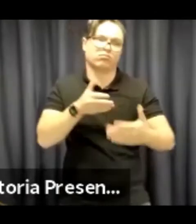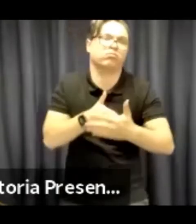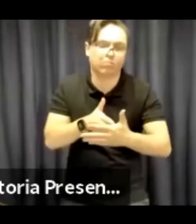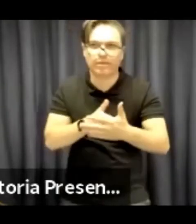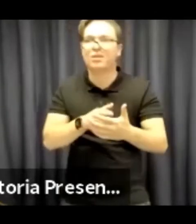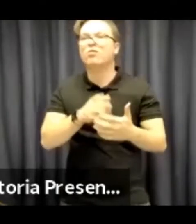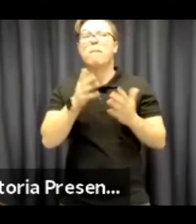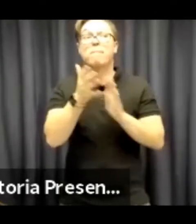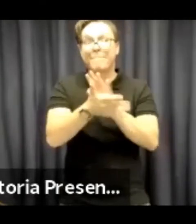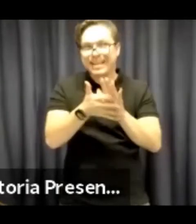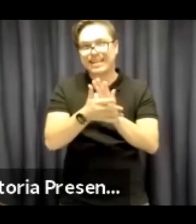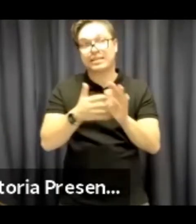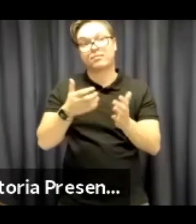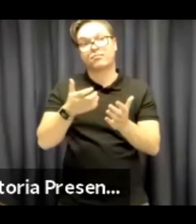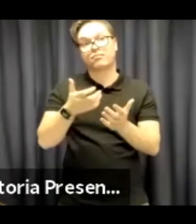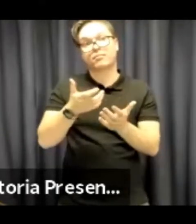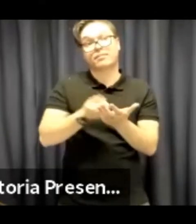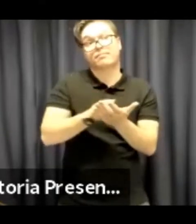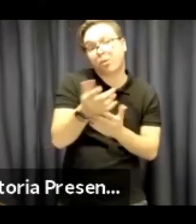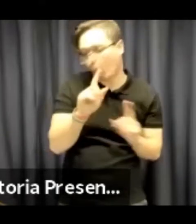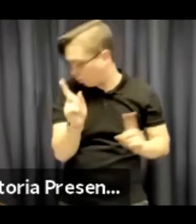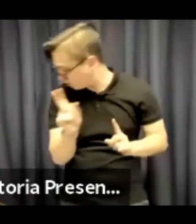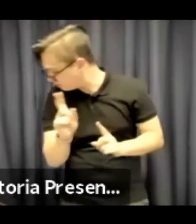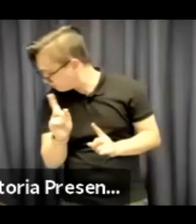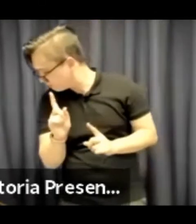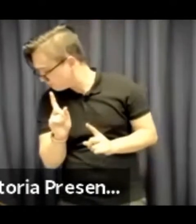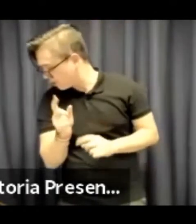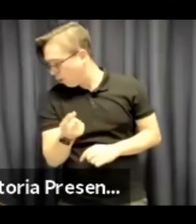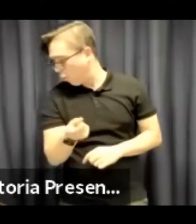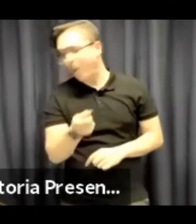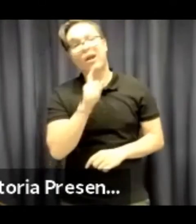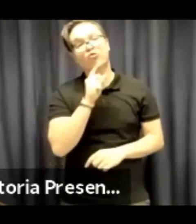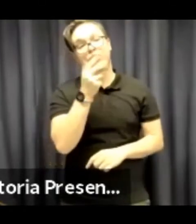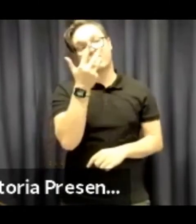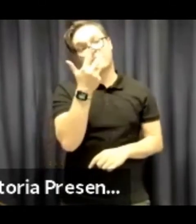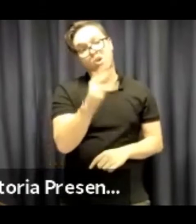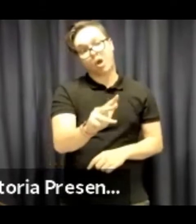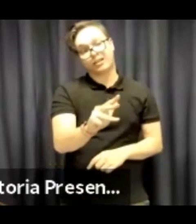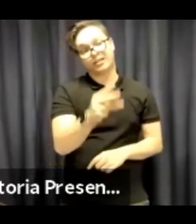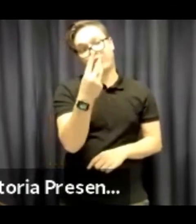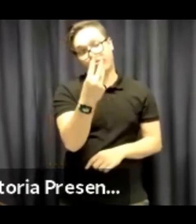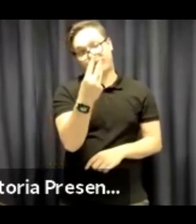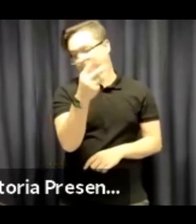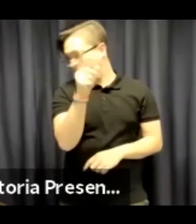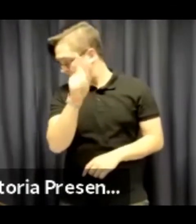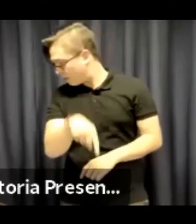funds has been somewhat stifled. However, what we have spent is $193